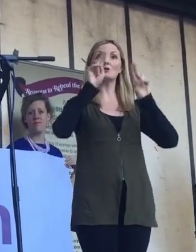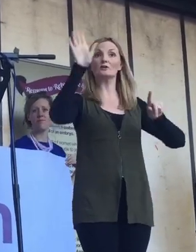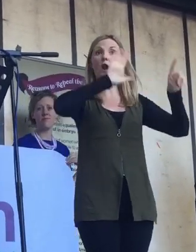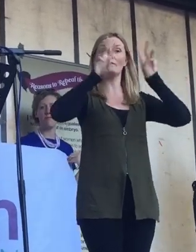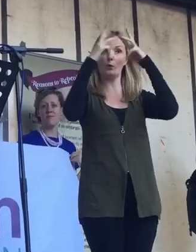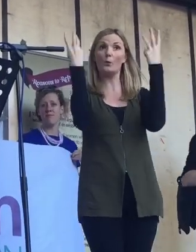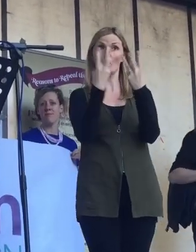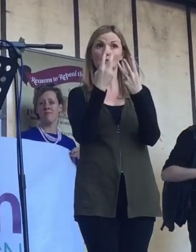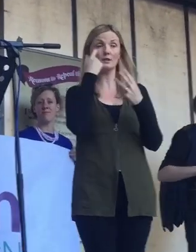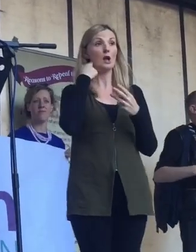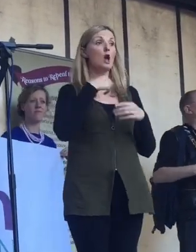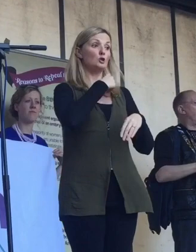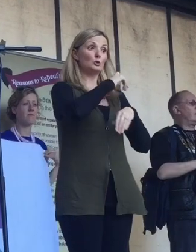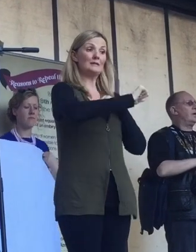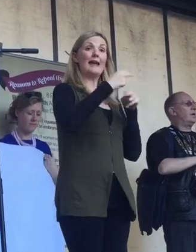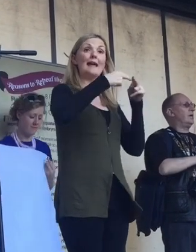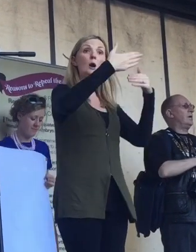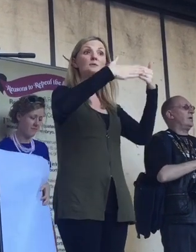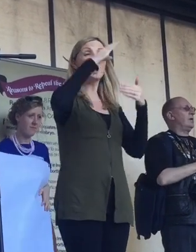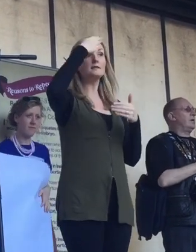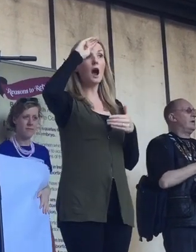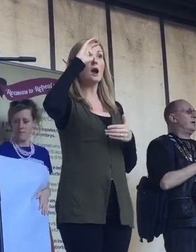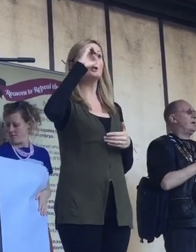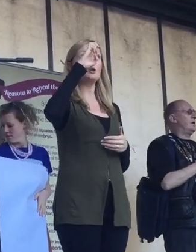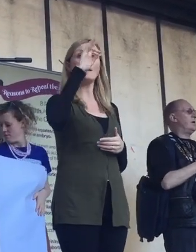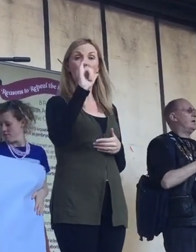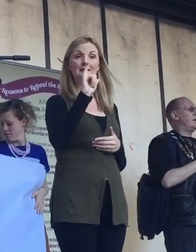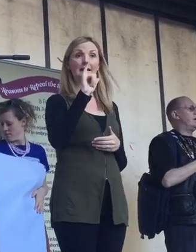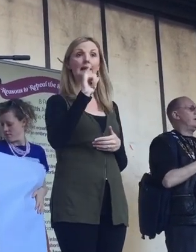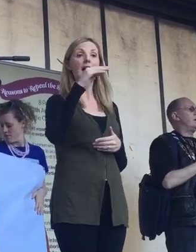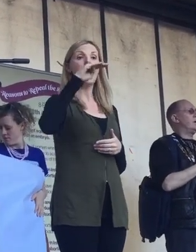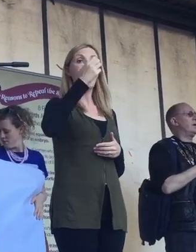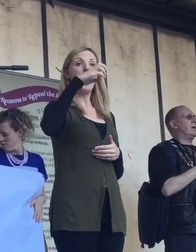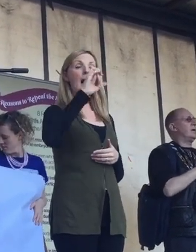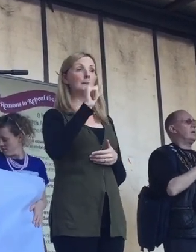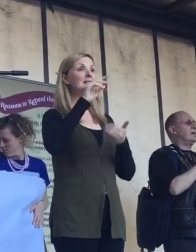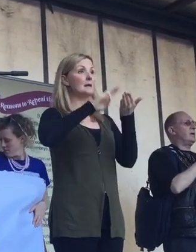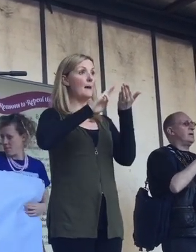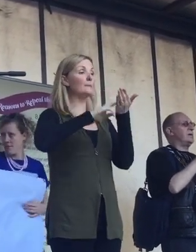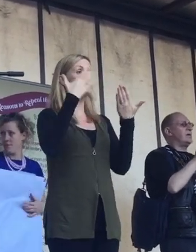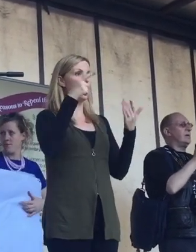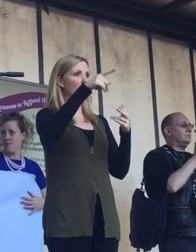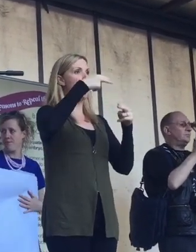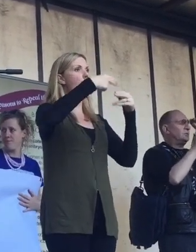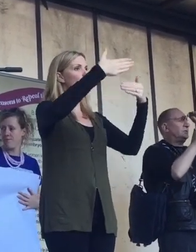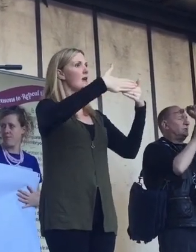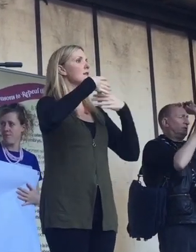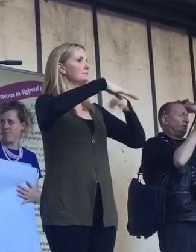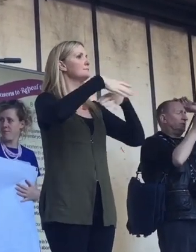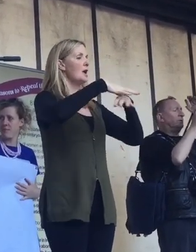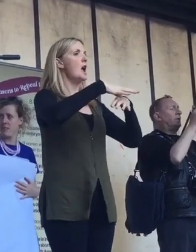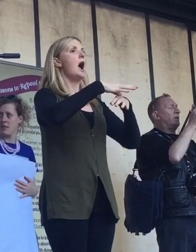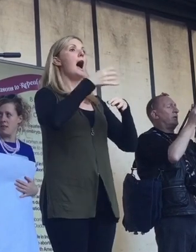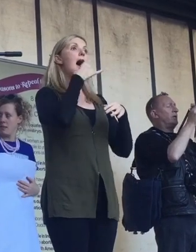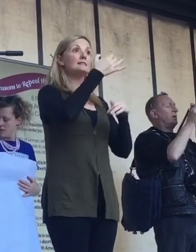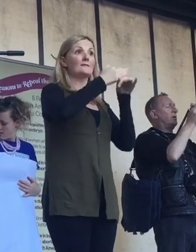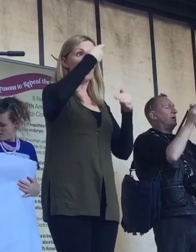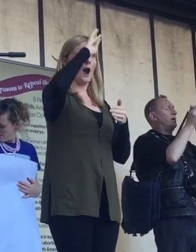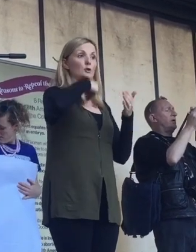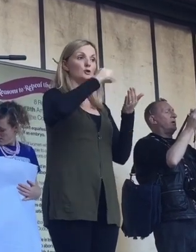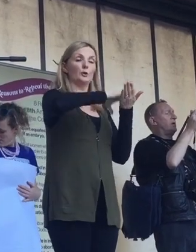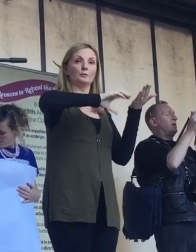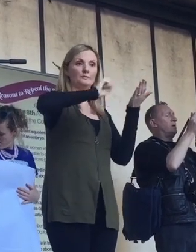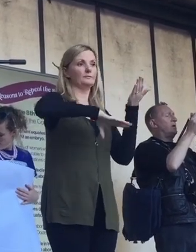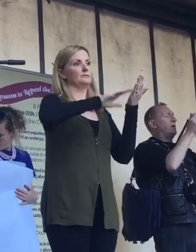Irish embassies in many countries around the world, Amnesty members are holding vigils calling for Ireland to repeal the 8th Amendment and